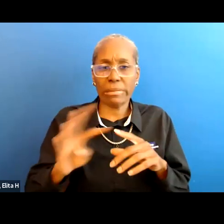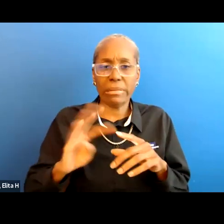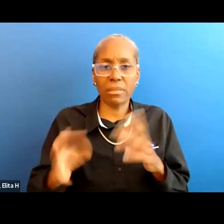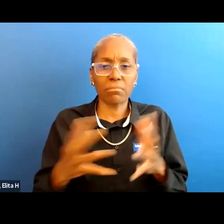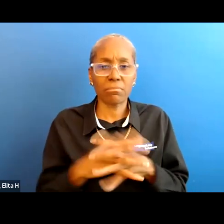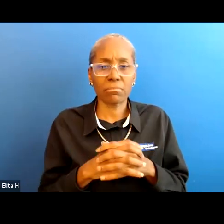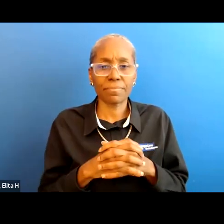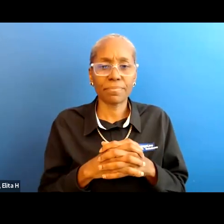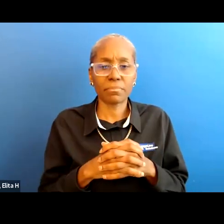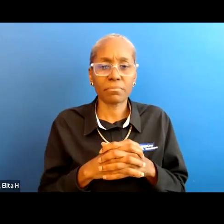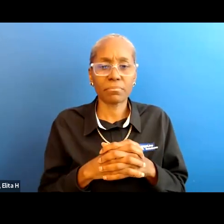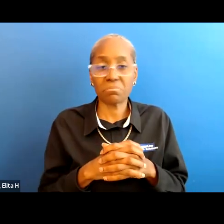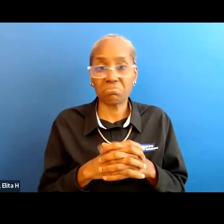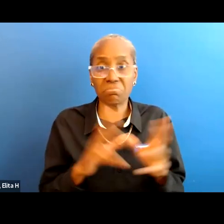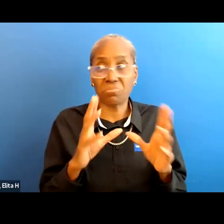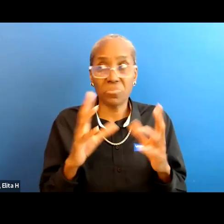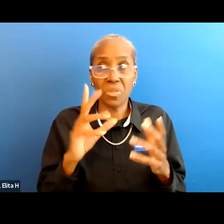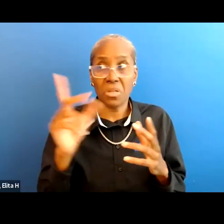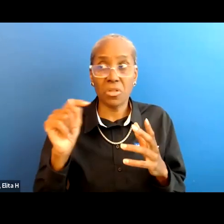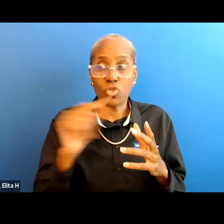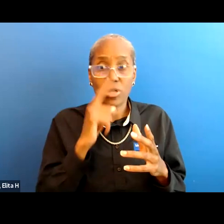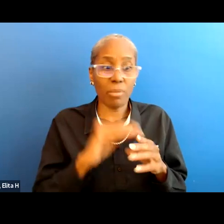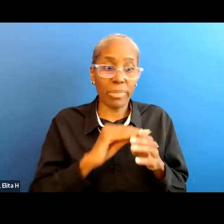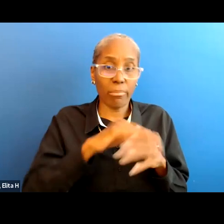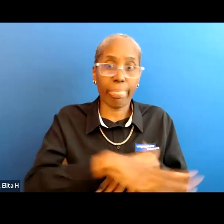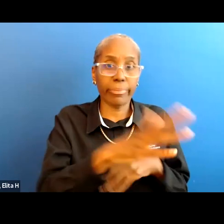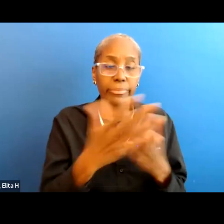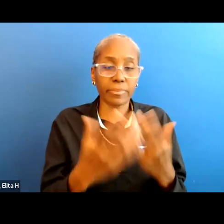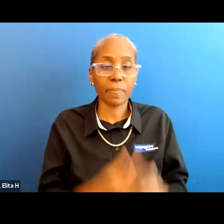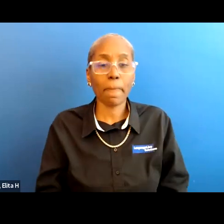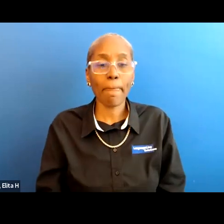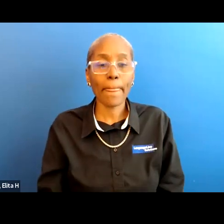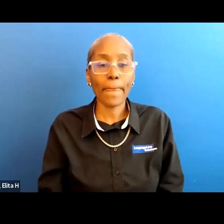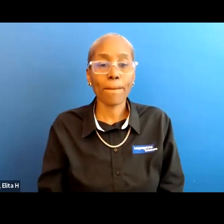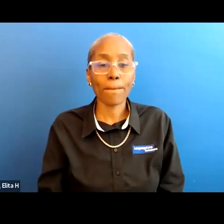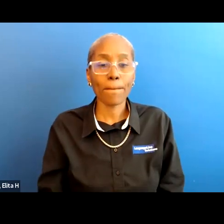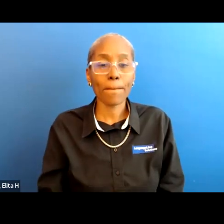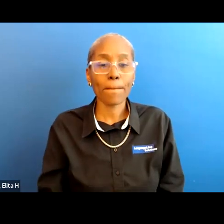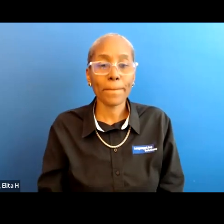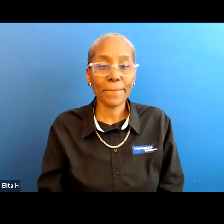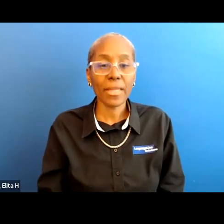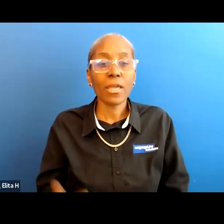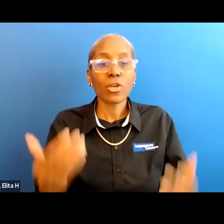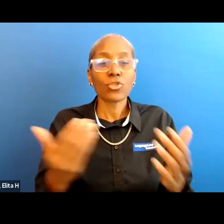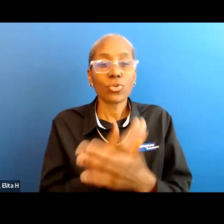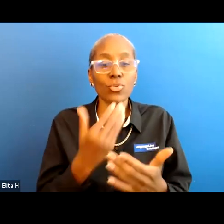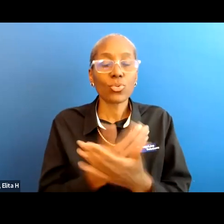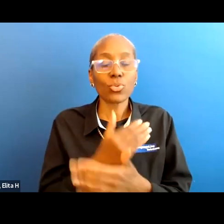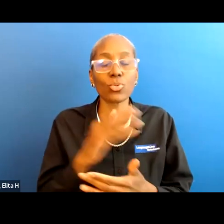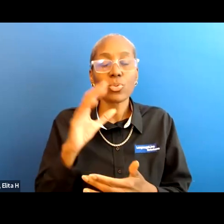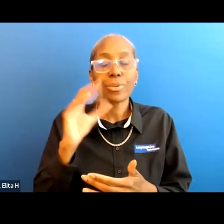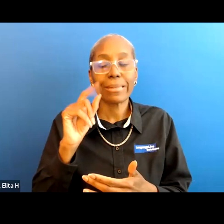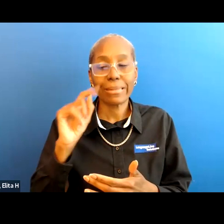an open way for the urine to come out that way there's a new catheter out that's called you are